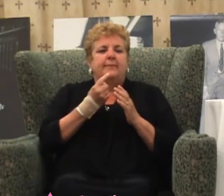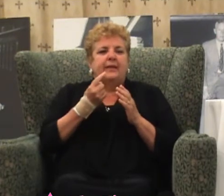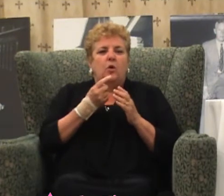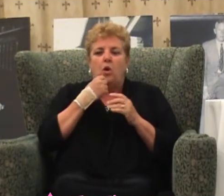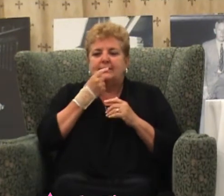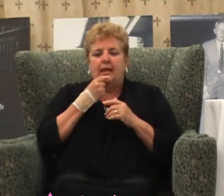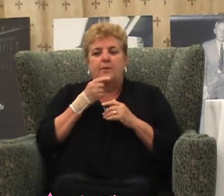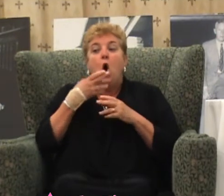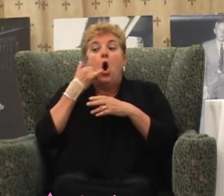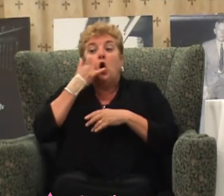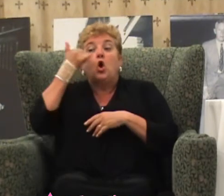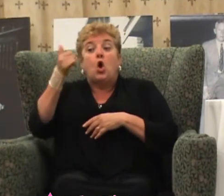know.